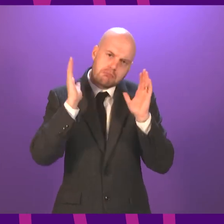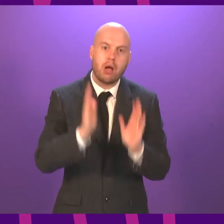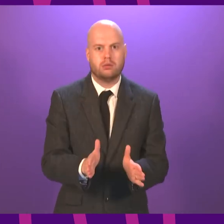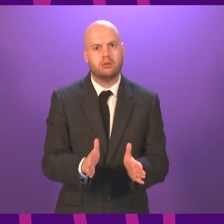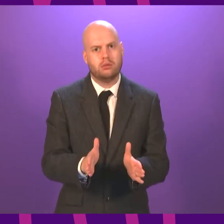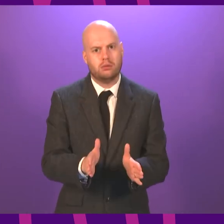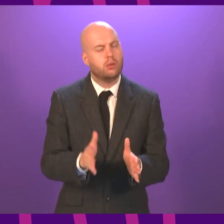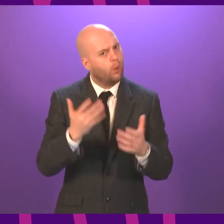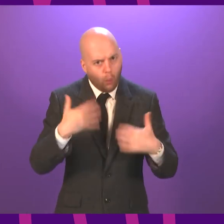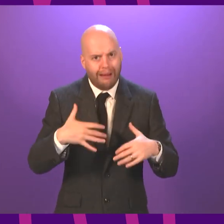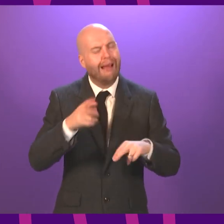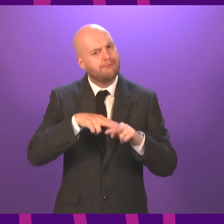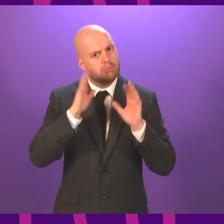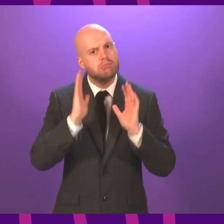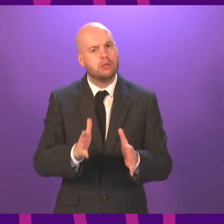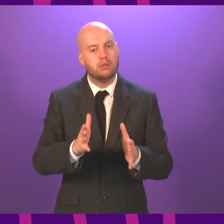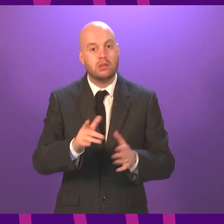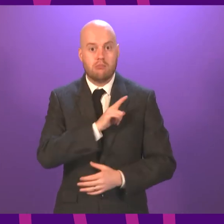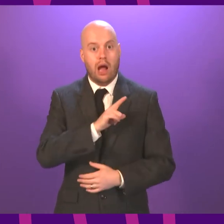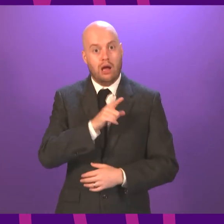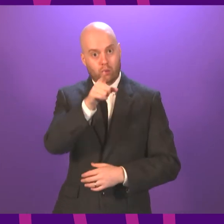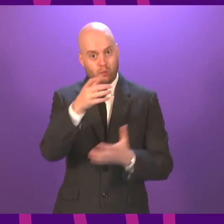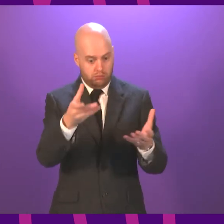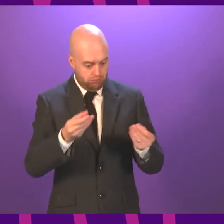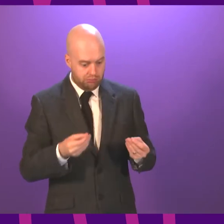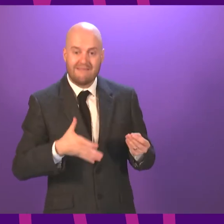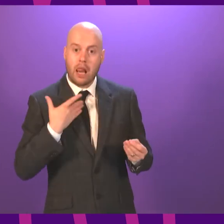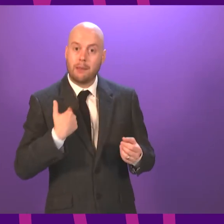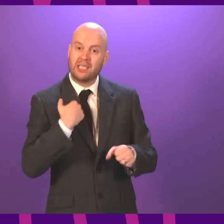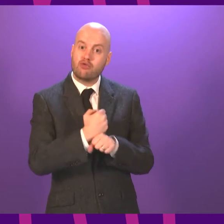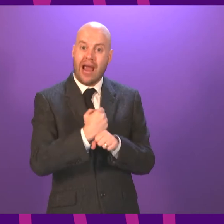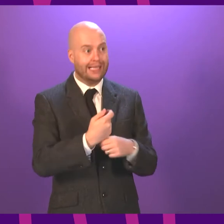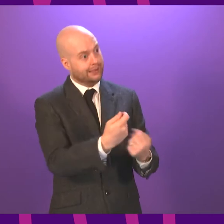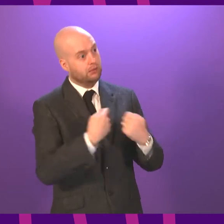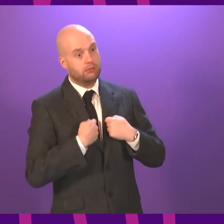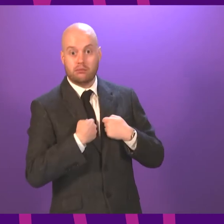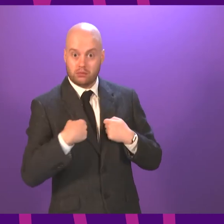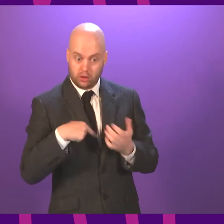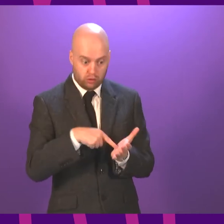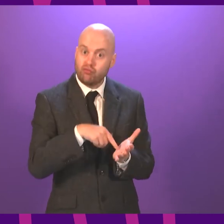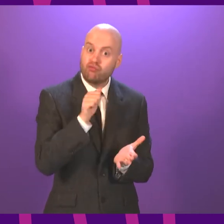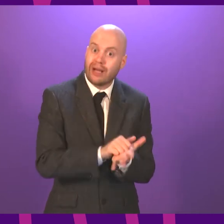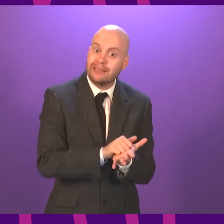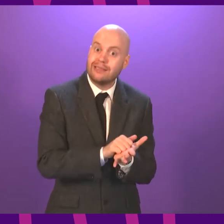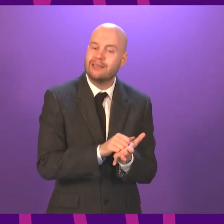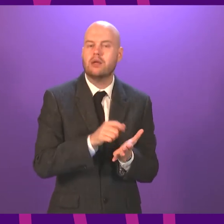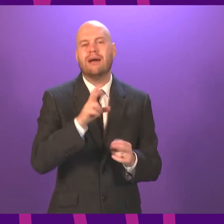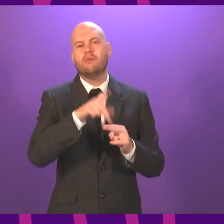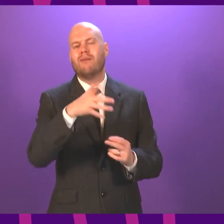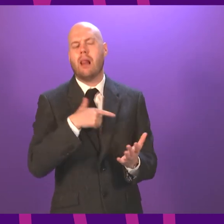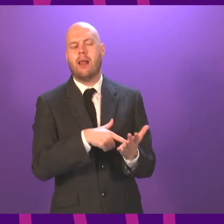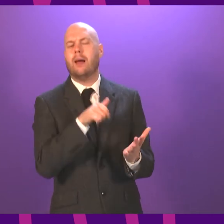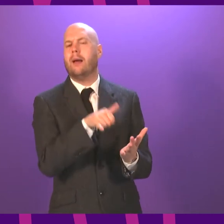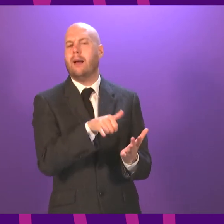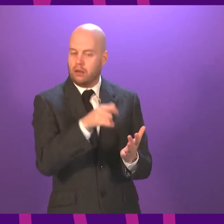it, but because we want to get the grades right at the first time, which is why the judgment of teachers at the centre of this is so